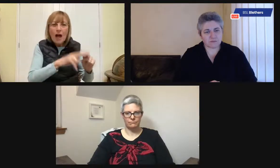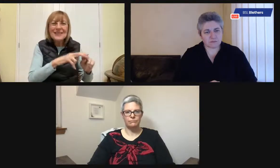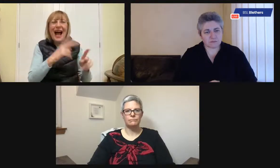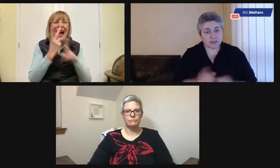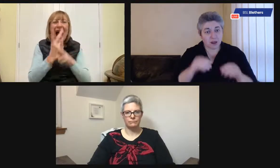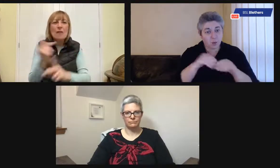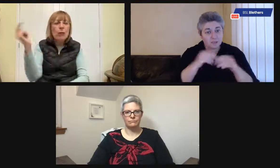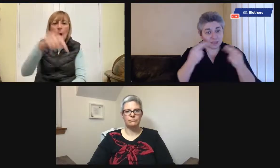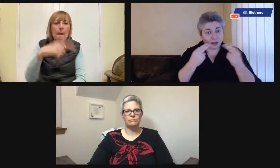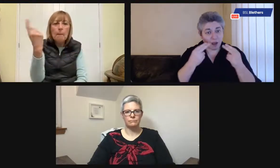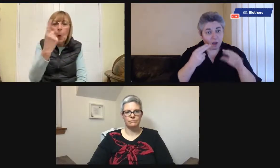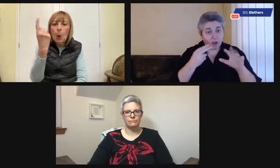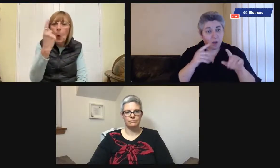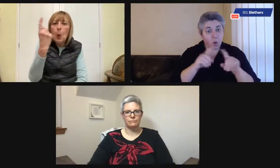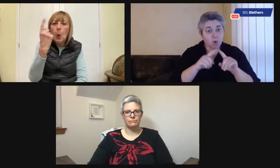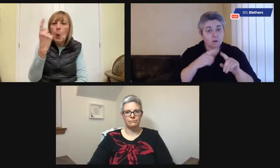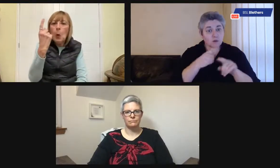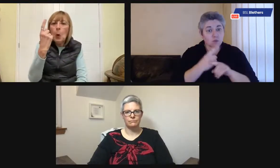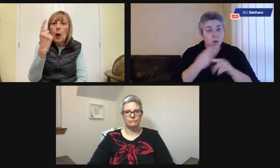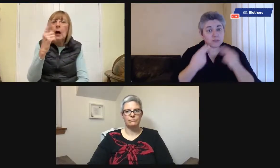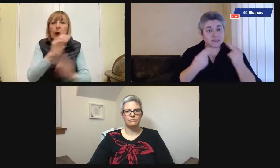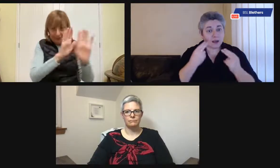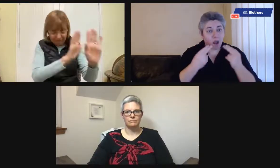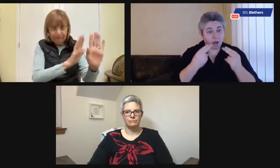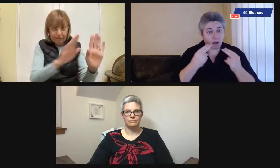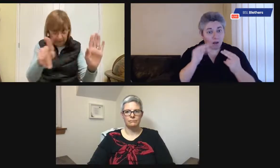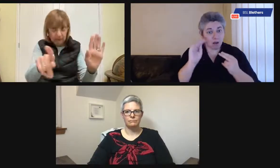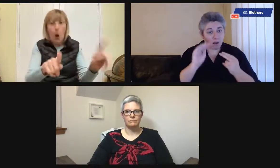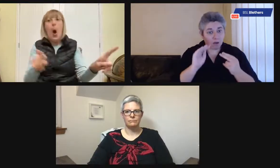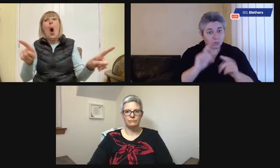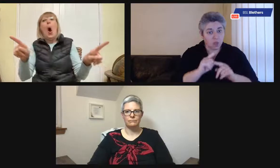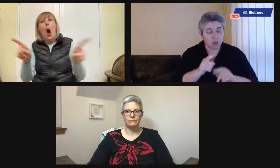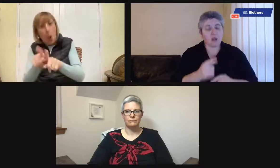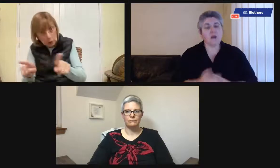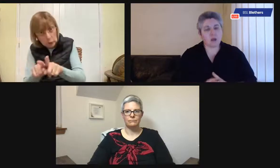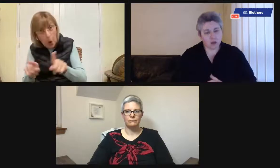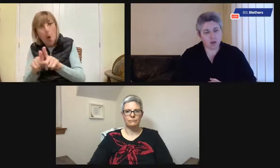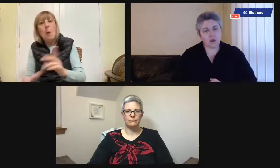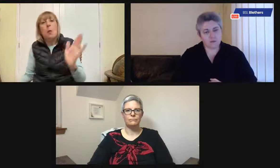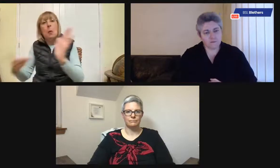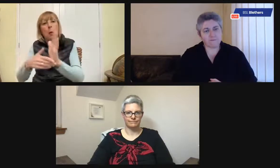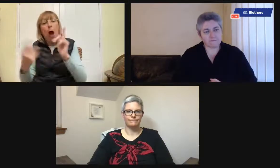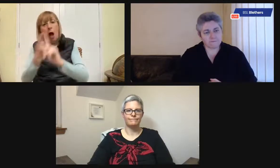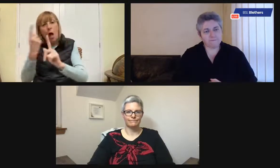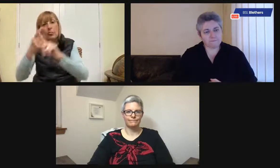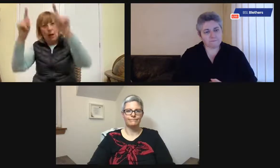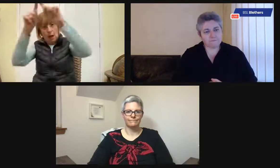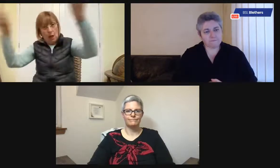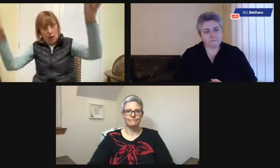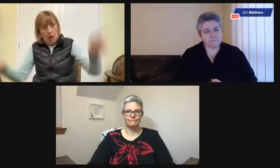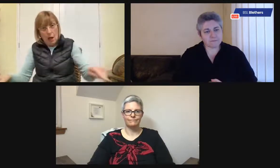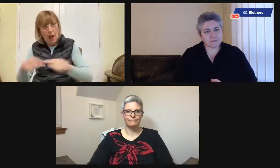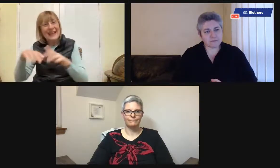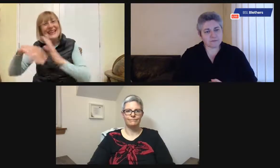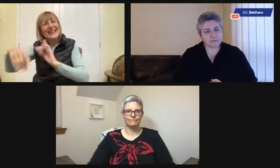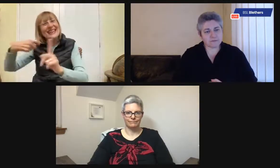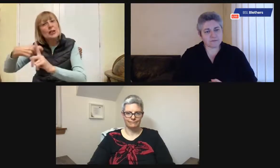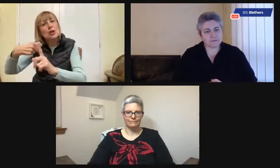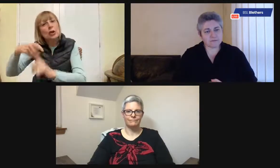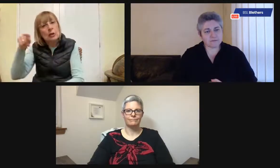Monday, Tuesday, the days of the week laid out. And we put that person's photograph on the day of the week. And then we